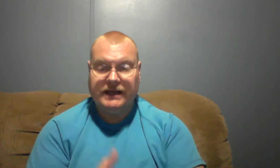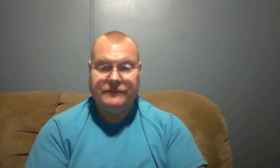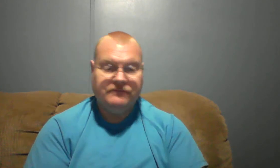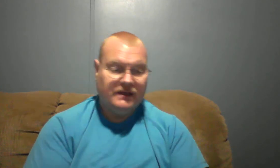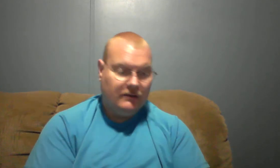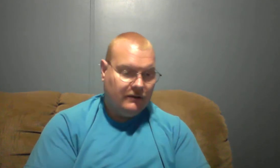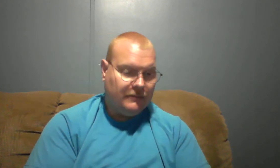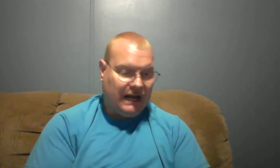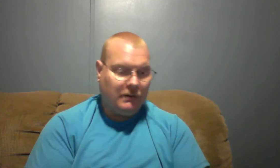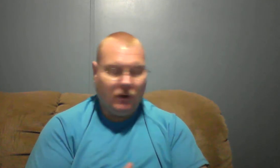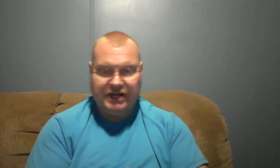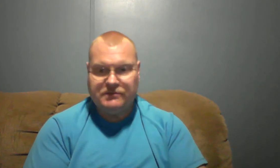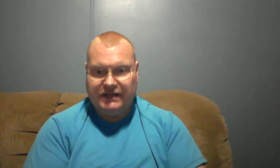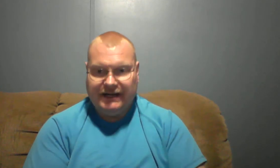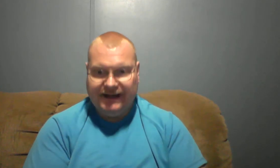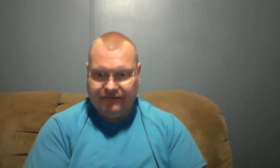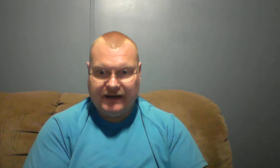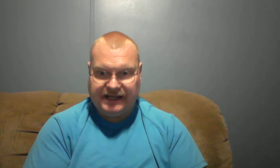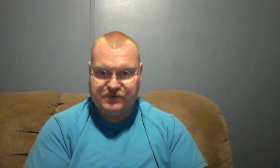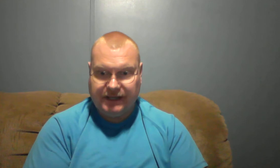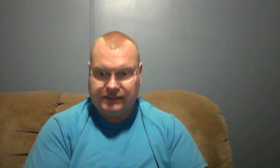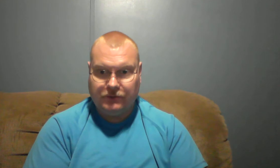but I'm a watchman in a different aspect okay